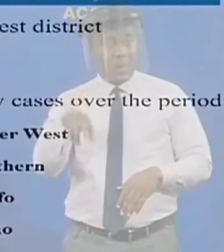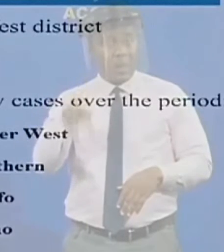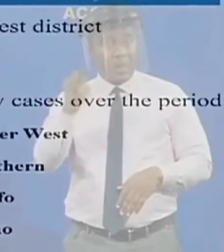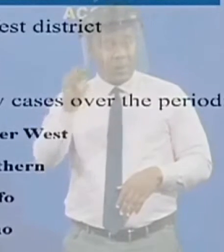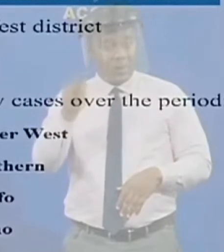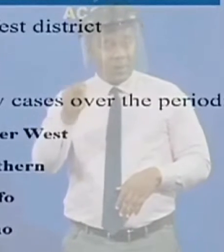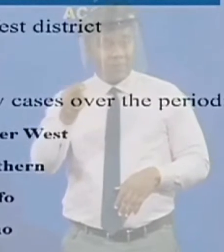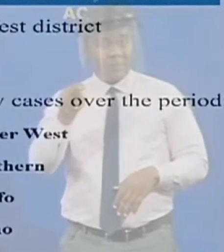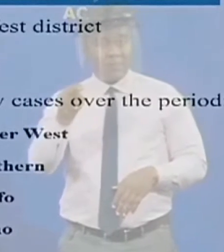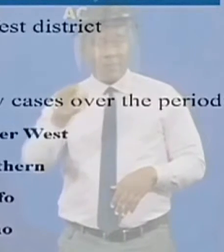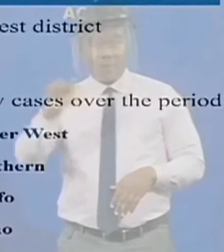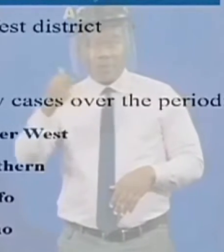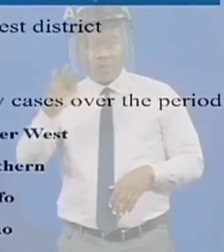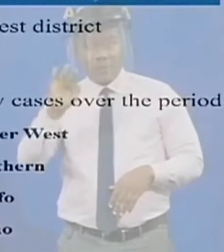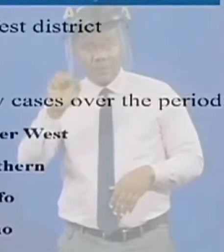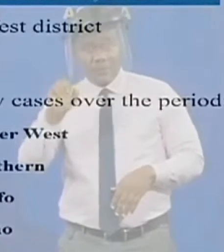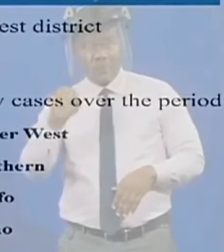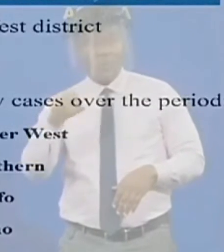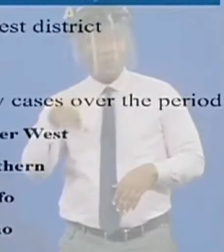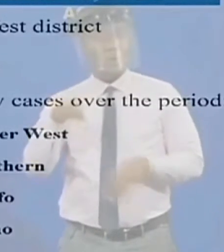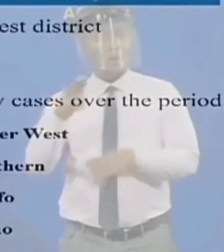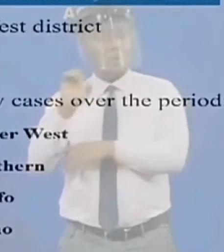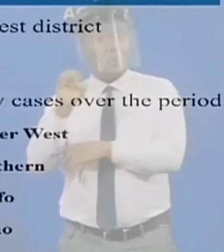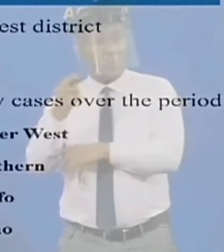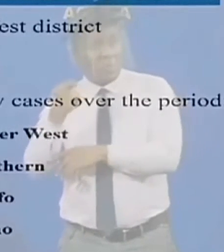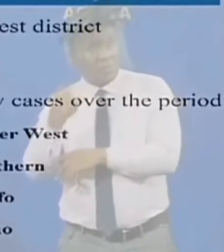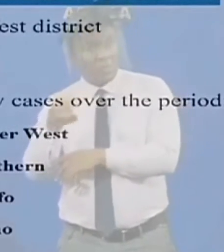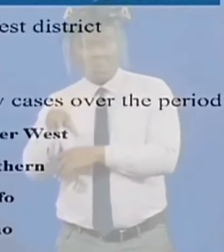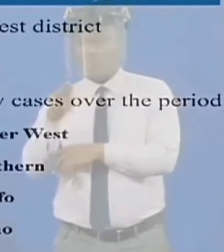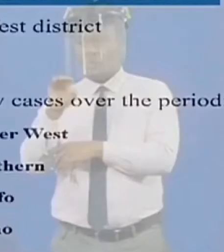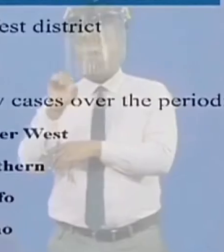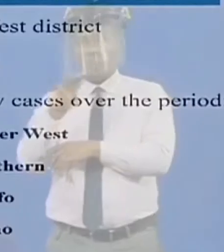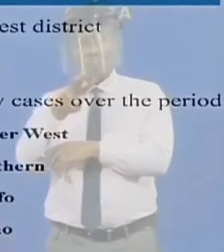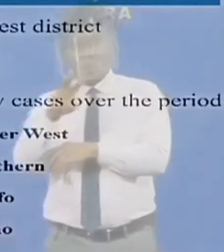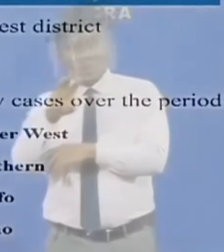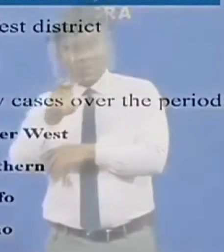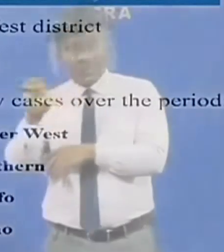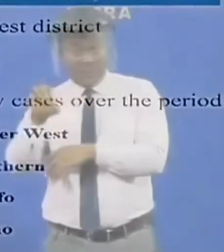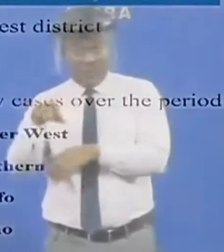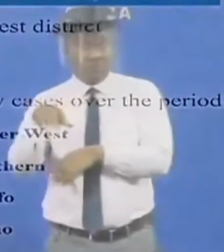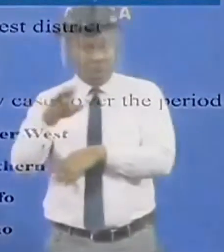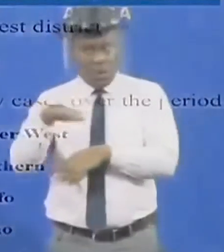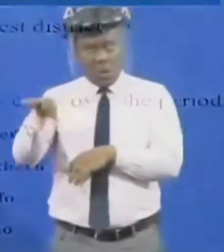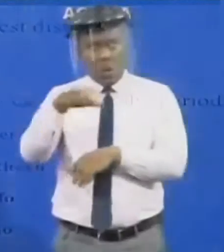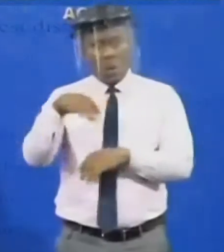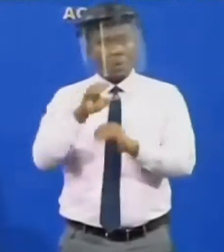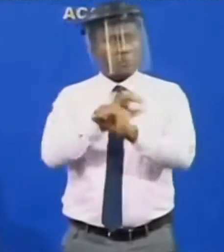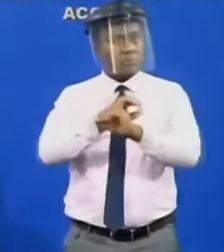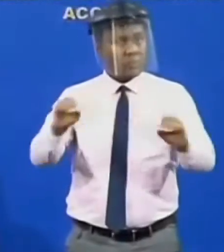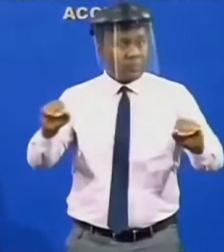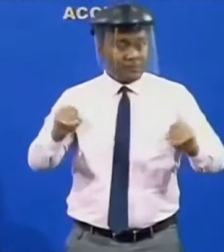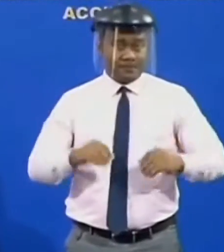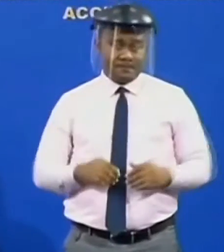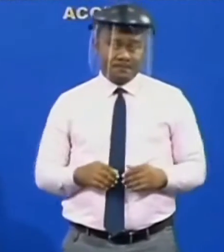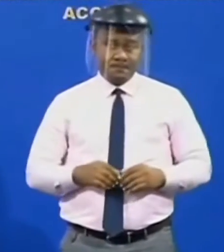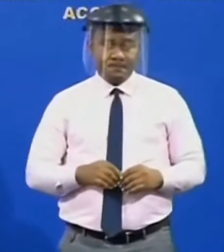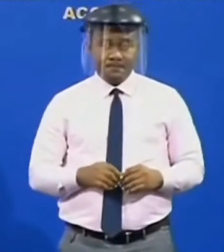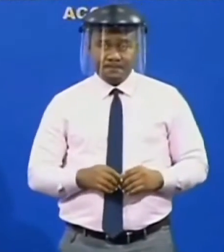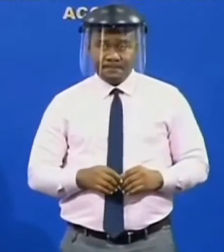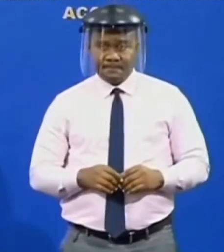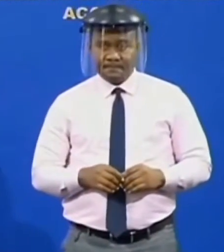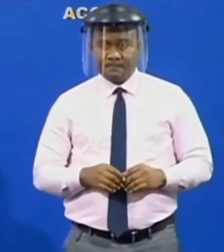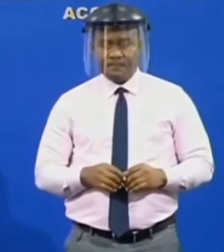afro bono and bono this gives